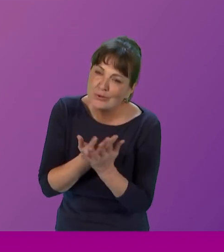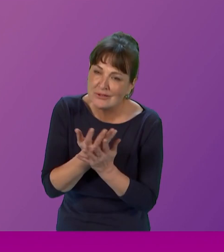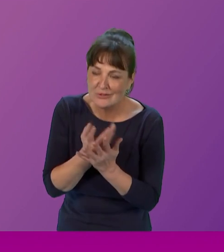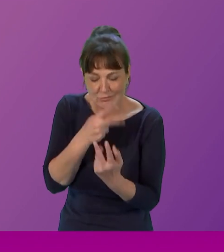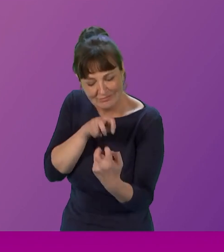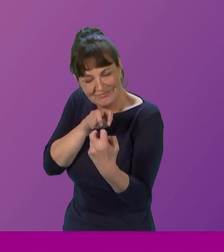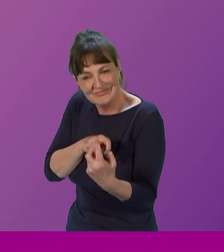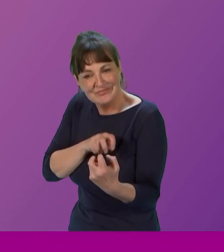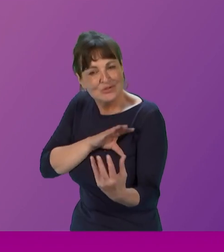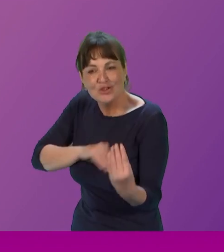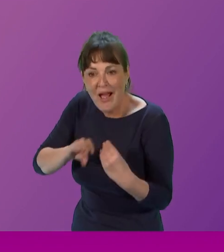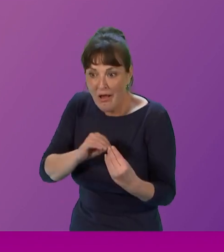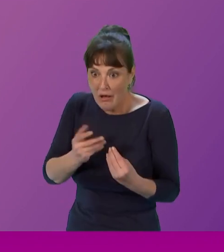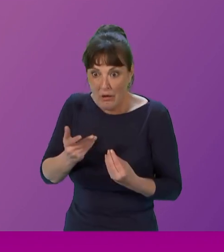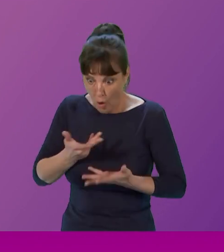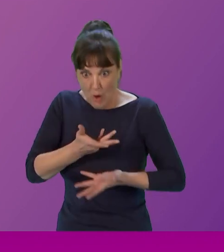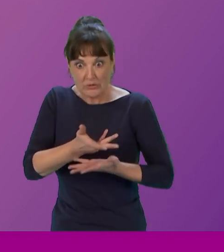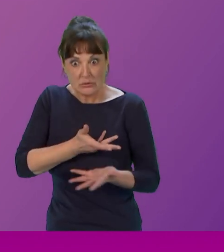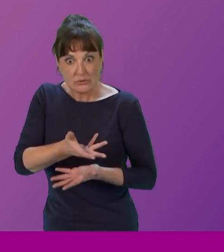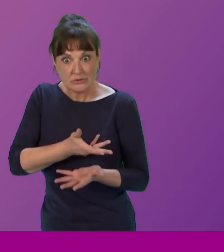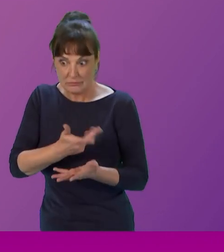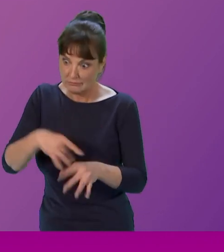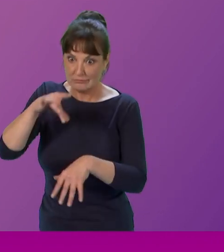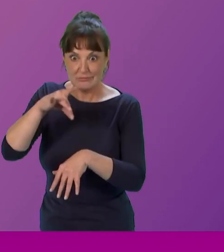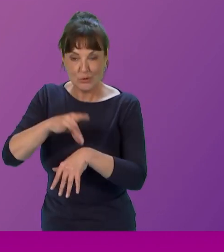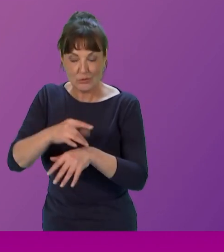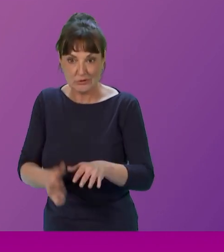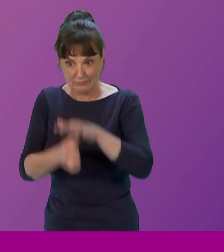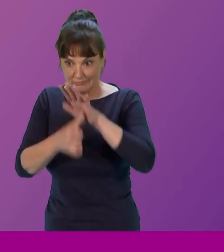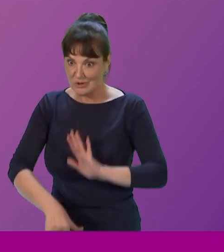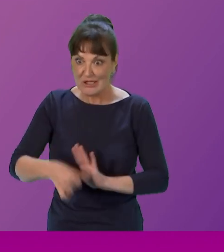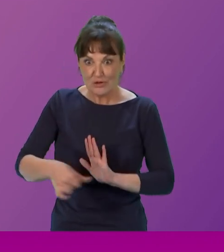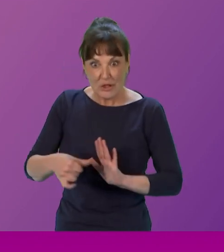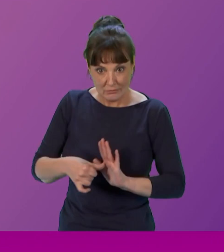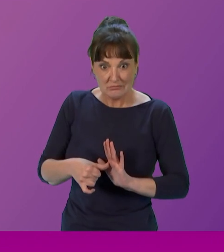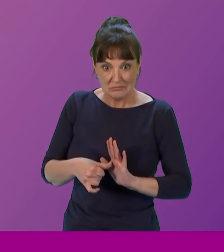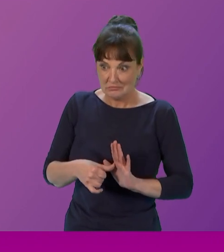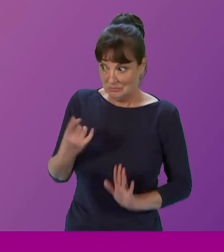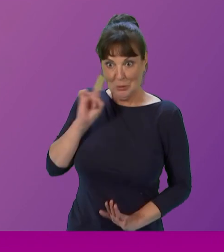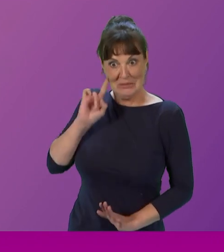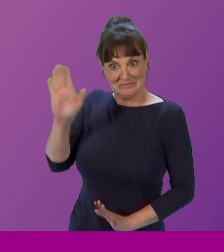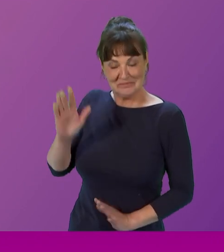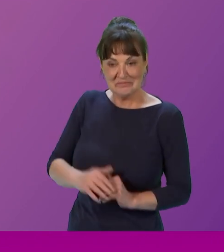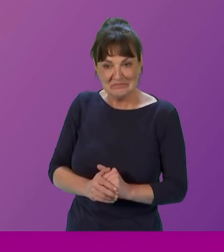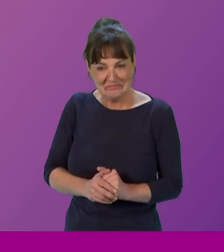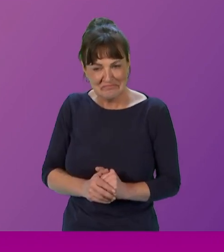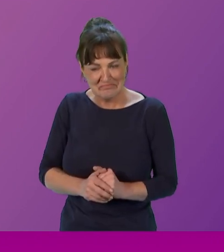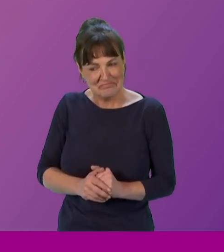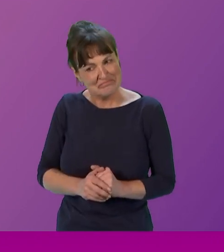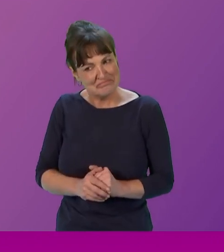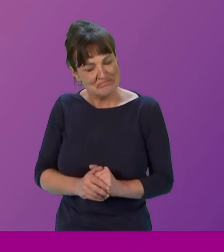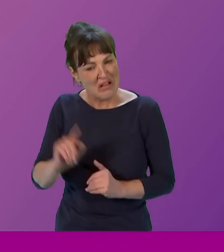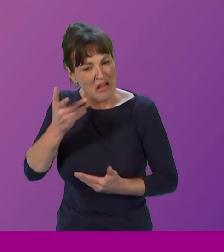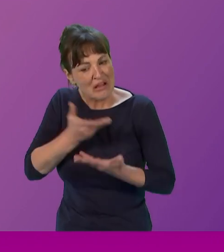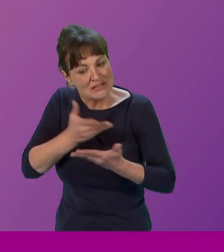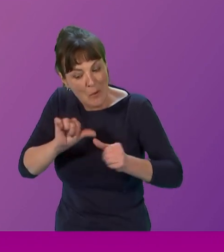who carried out the surgery on one occasion was a woman. The consultant who looks after me now is a woman.